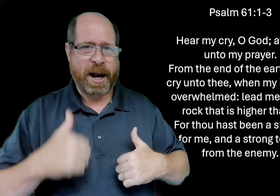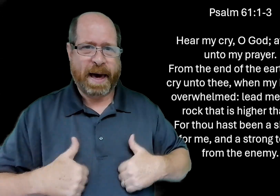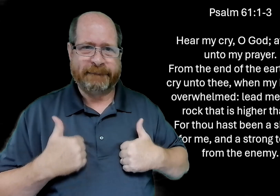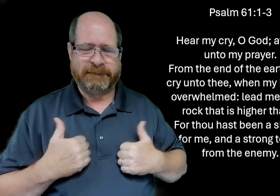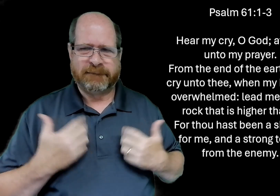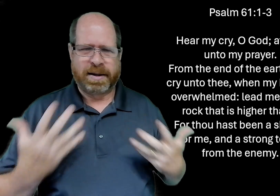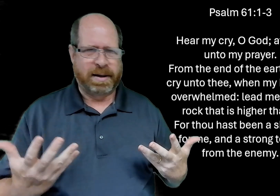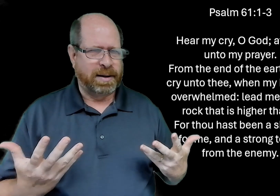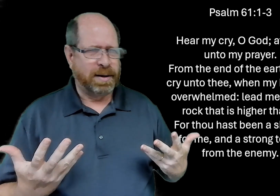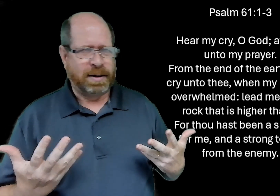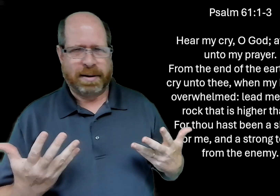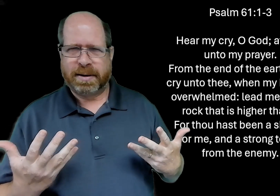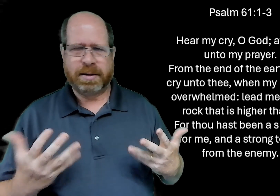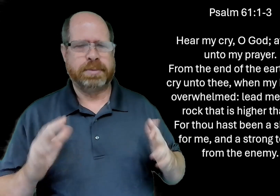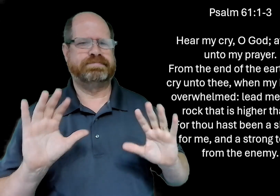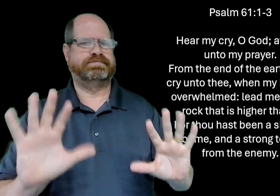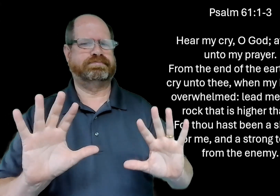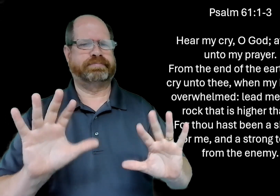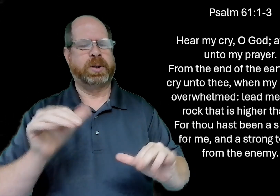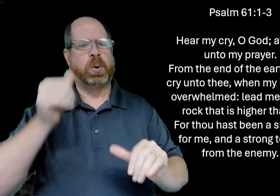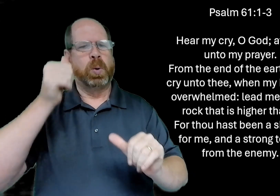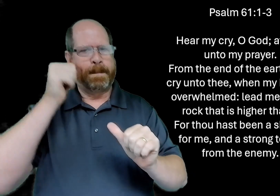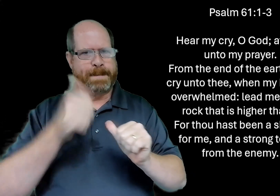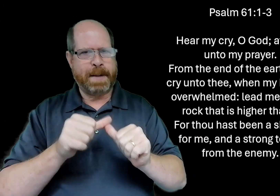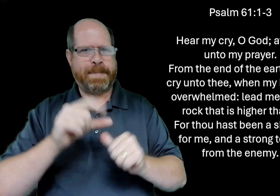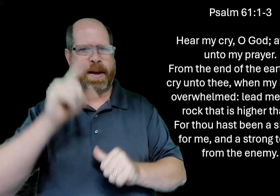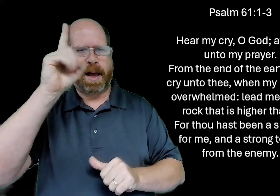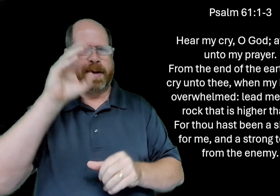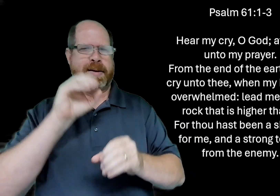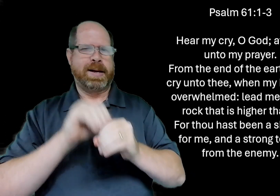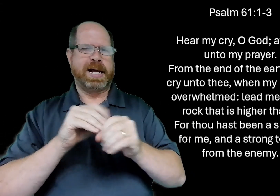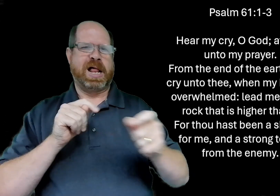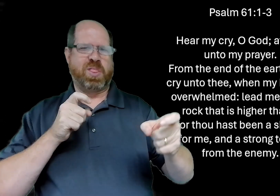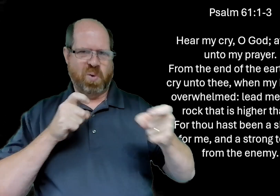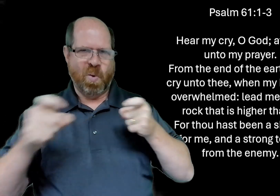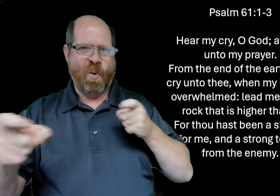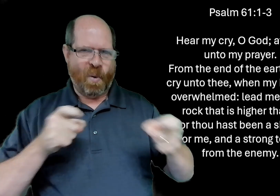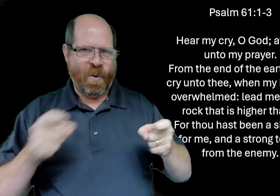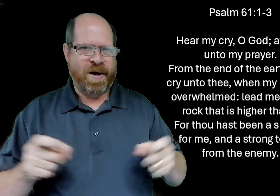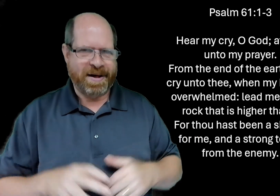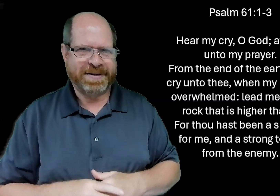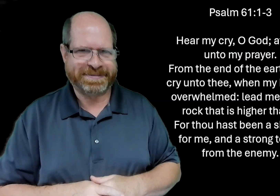some people have problems in their lives but we need to remember that god is in control